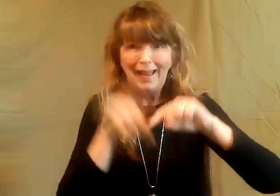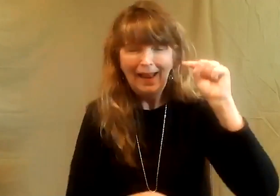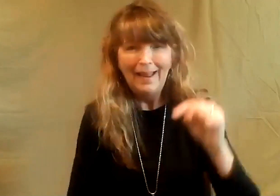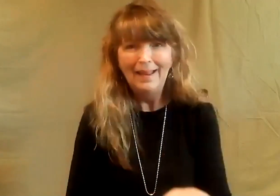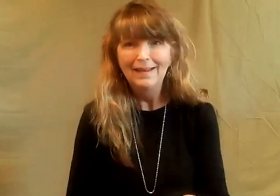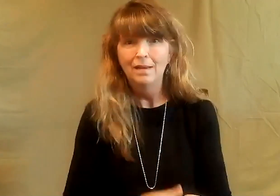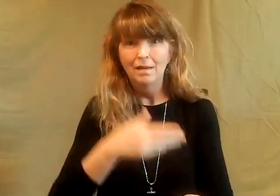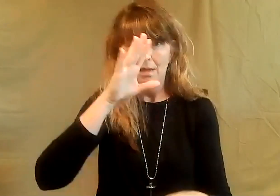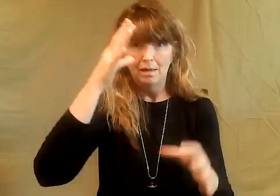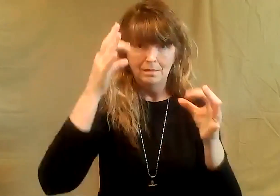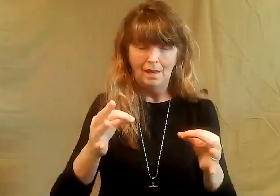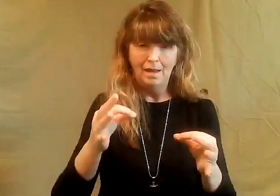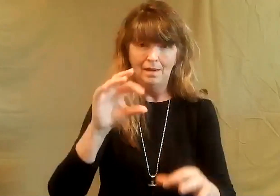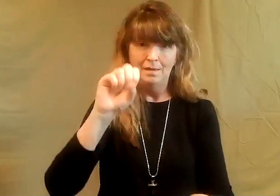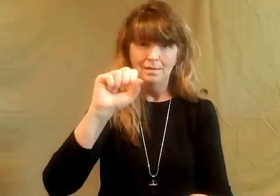can't doubt that at all